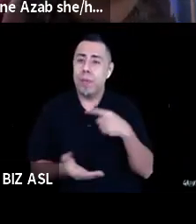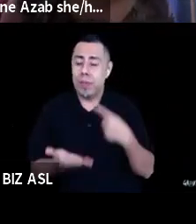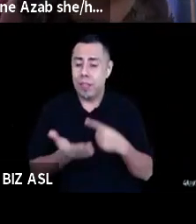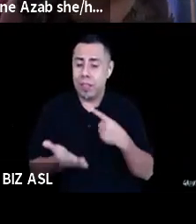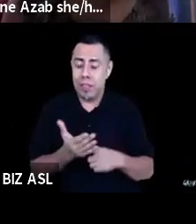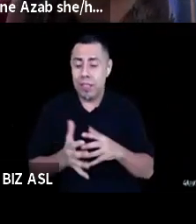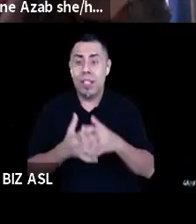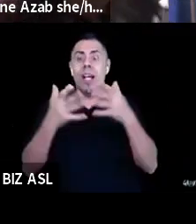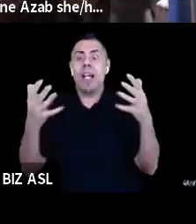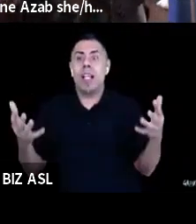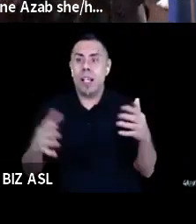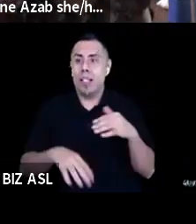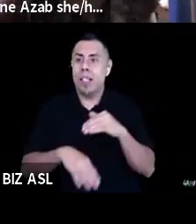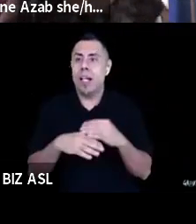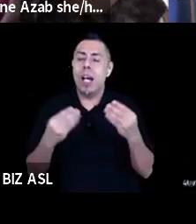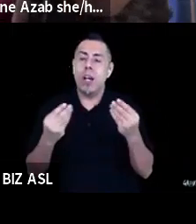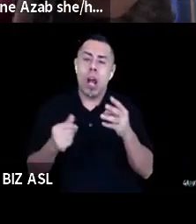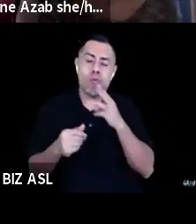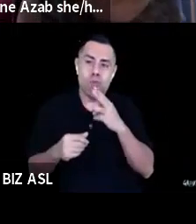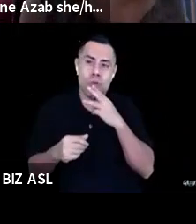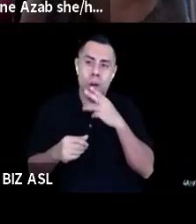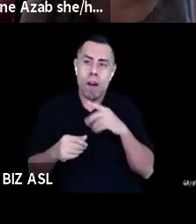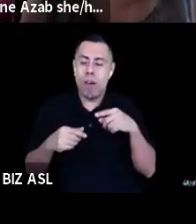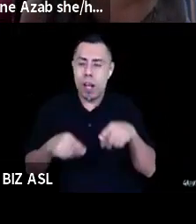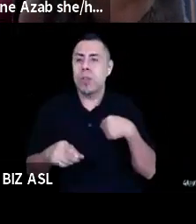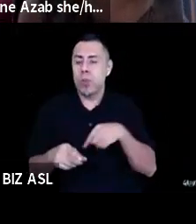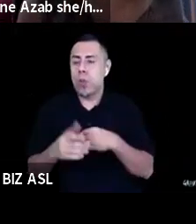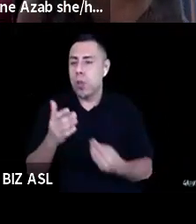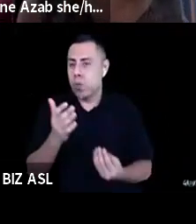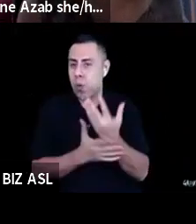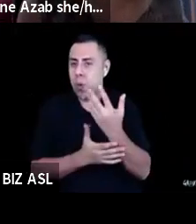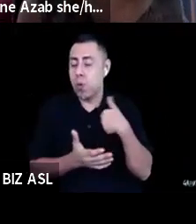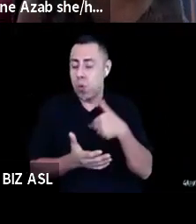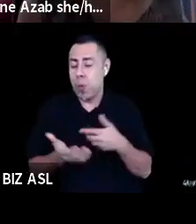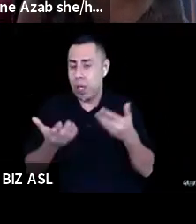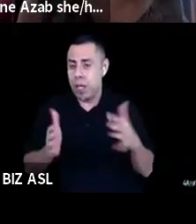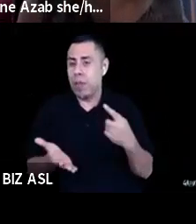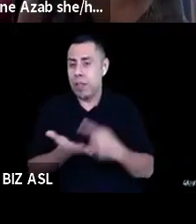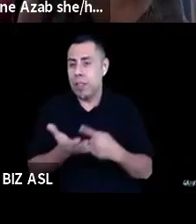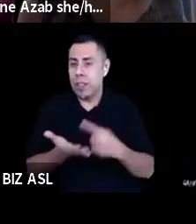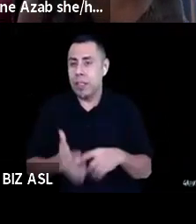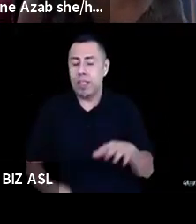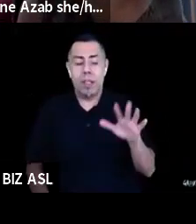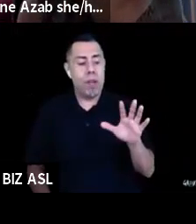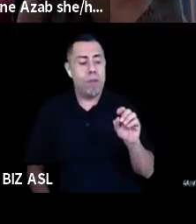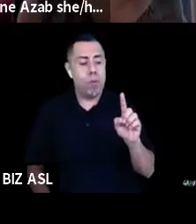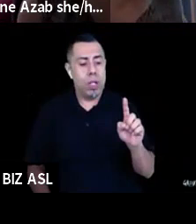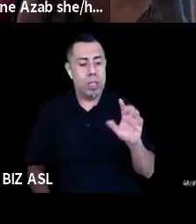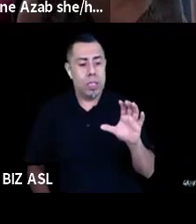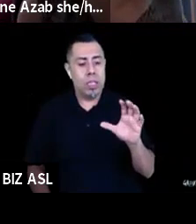as we like grow is that 501 C three doesn't really work for us.